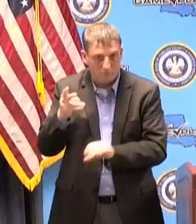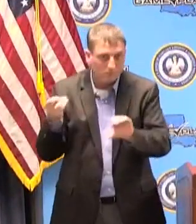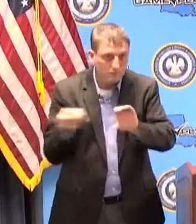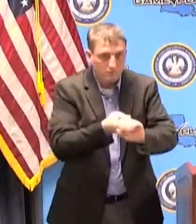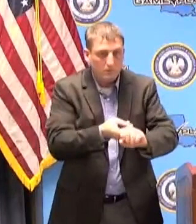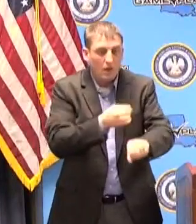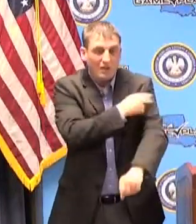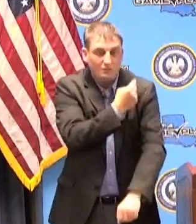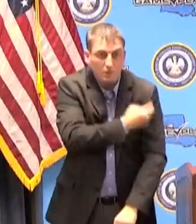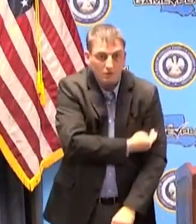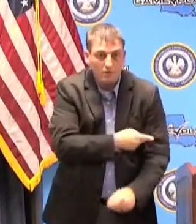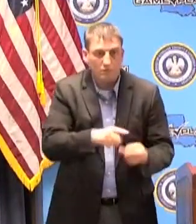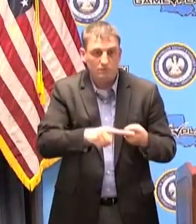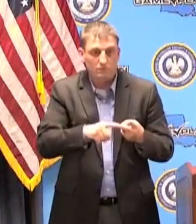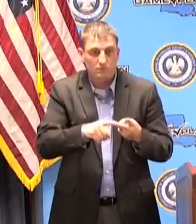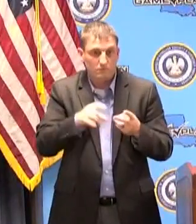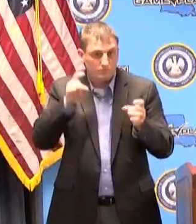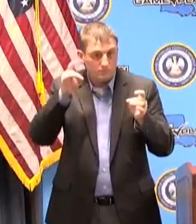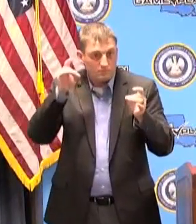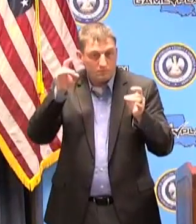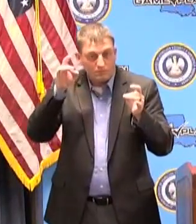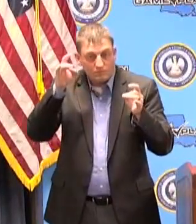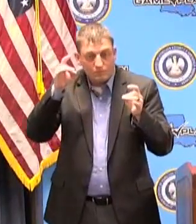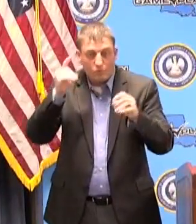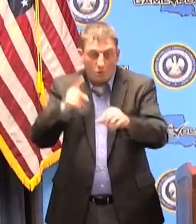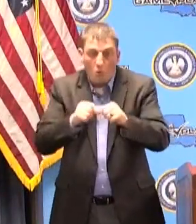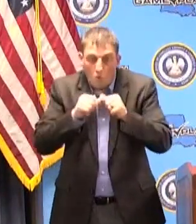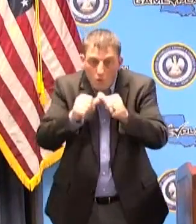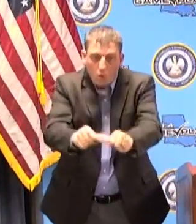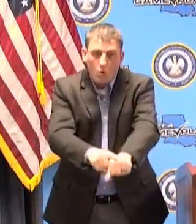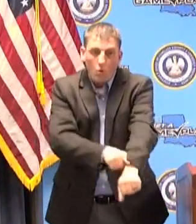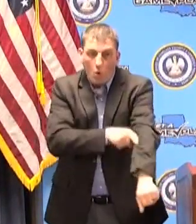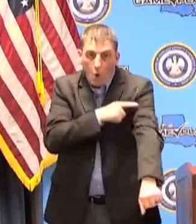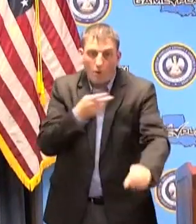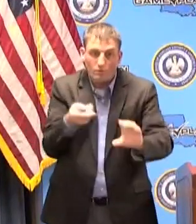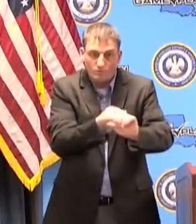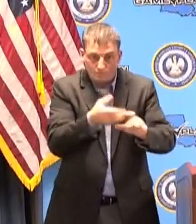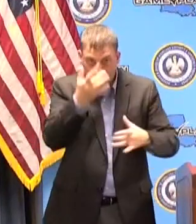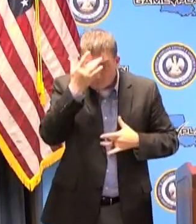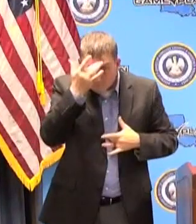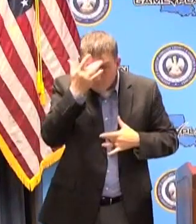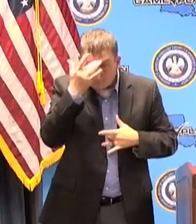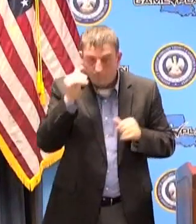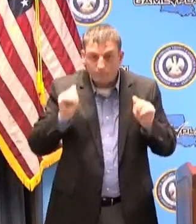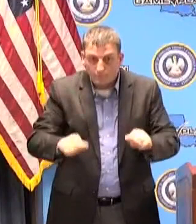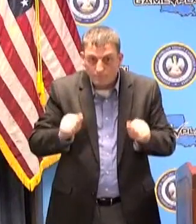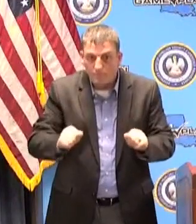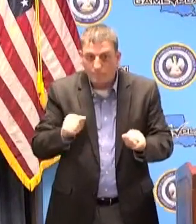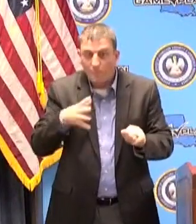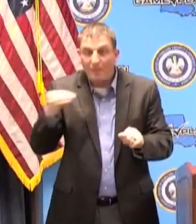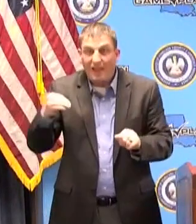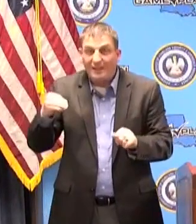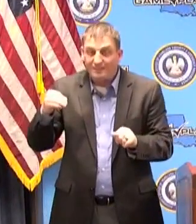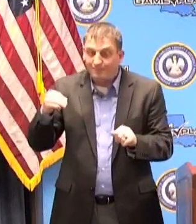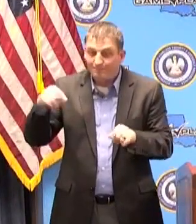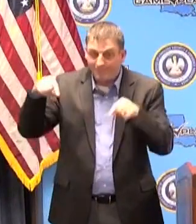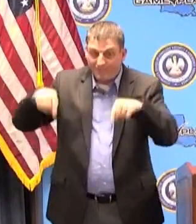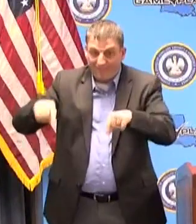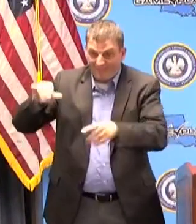severe morbidity meaning being a long time in the hospital and then sometimes and in this disease often